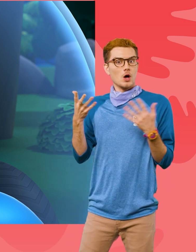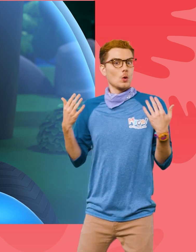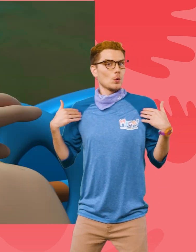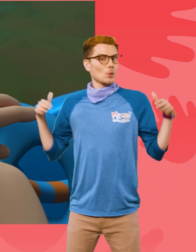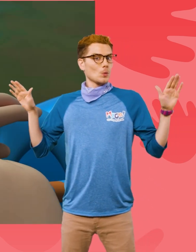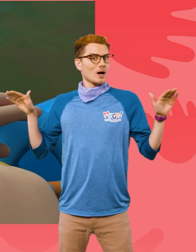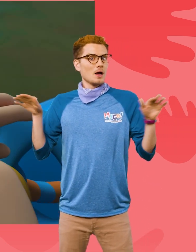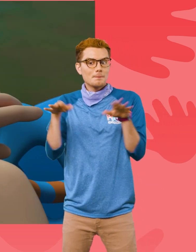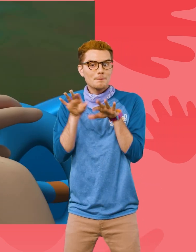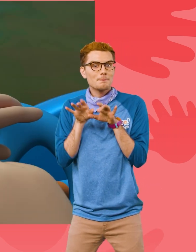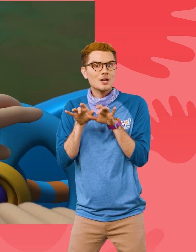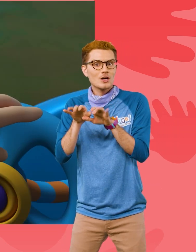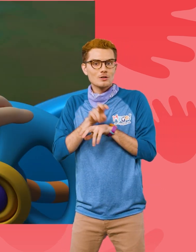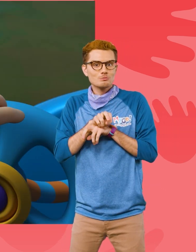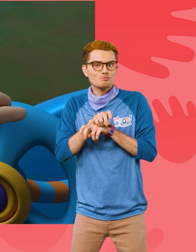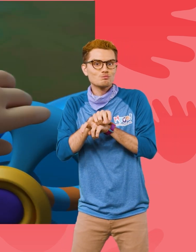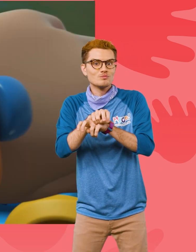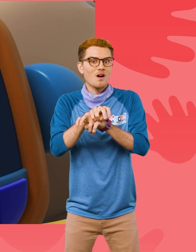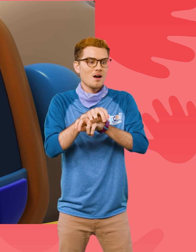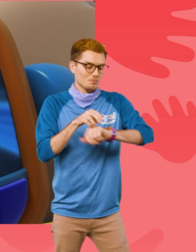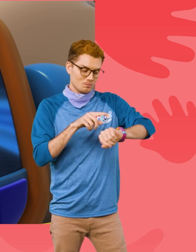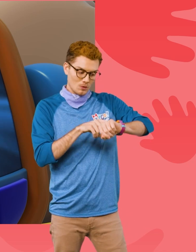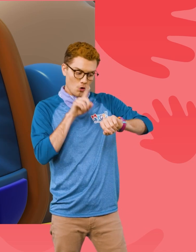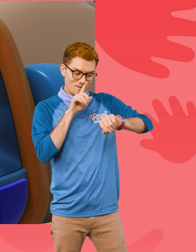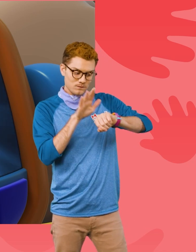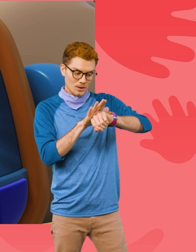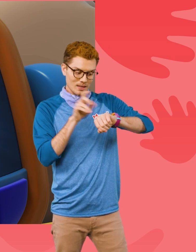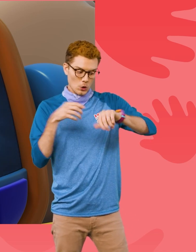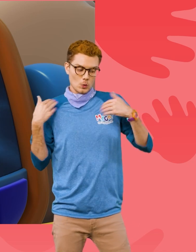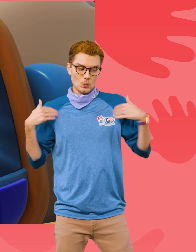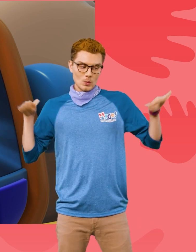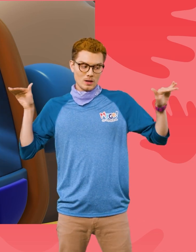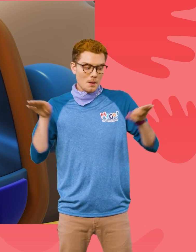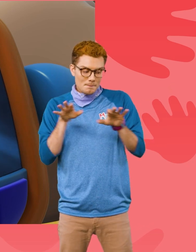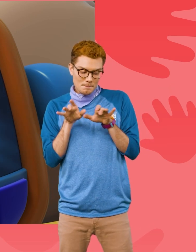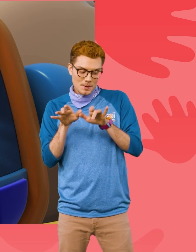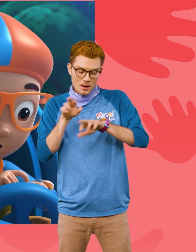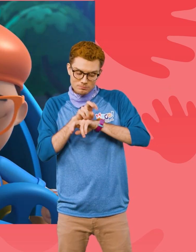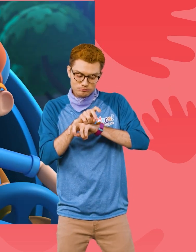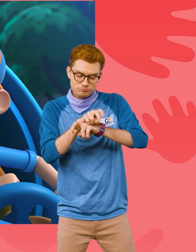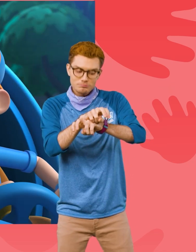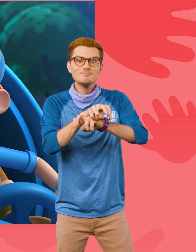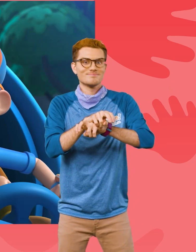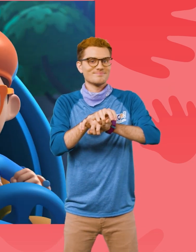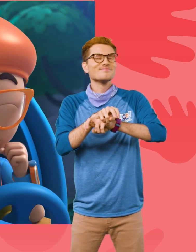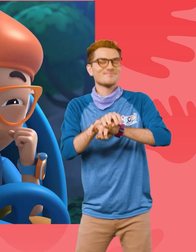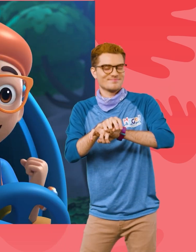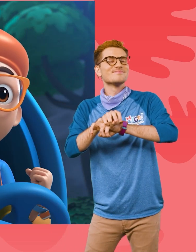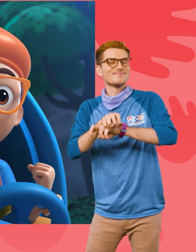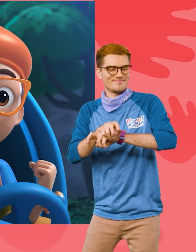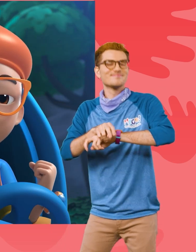need wings and spider legs! Wings, spider legs confirmed! Activate Blippi Station!